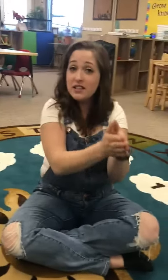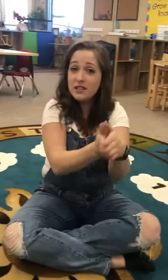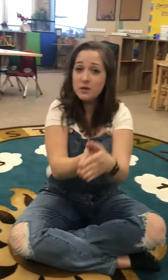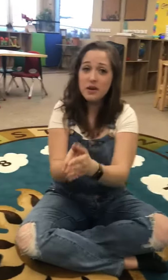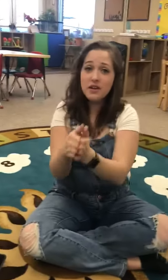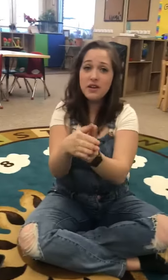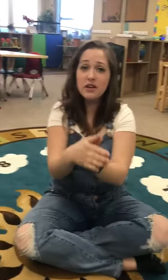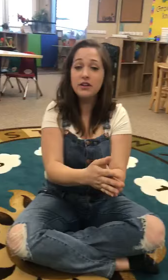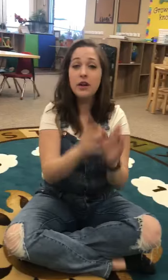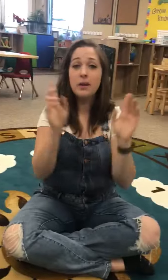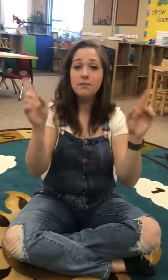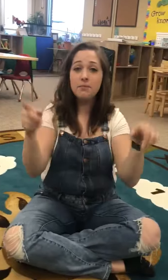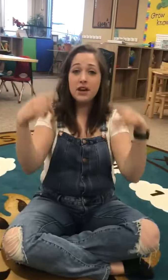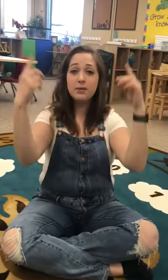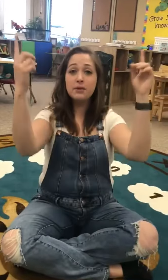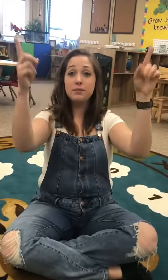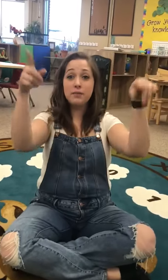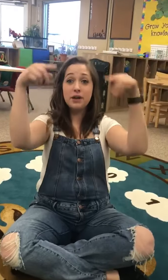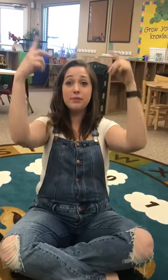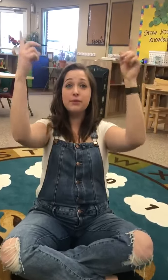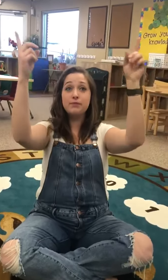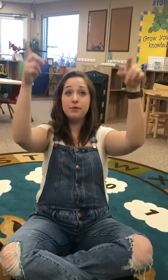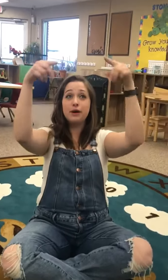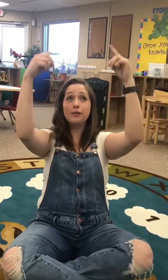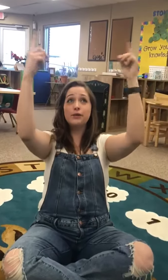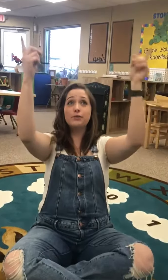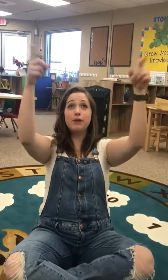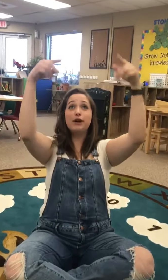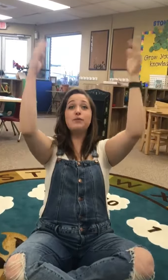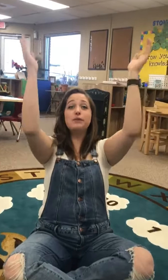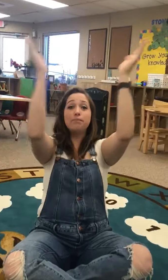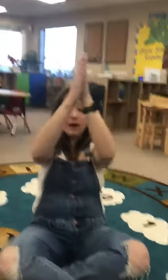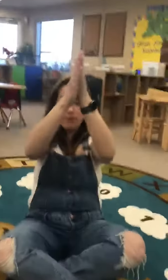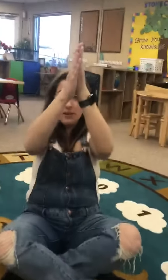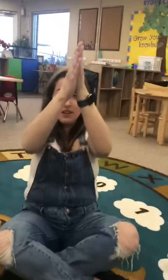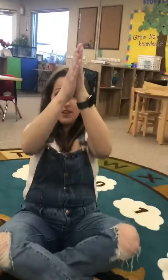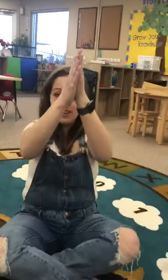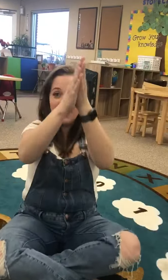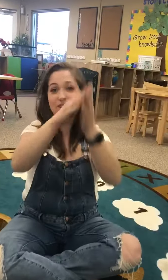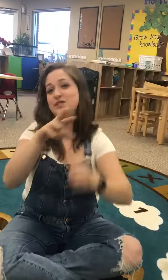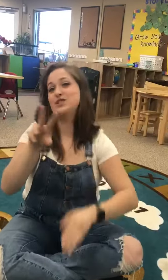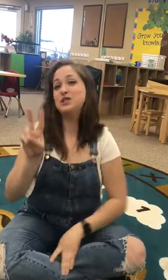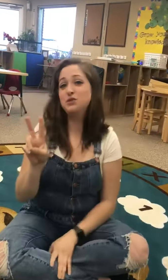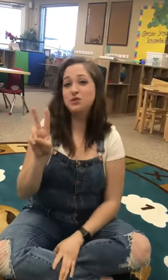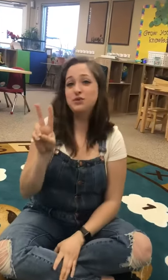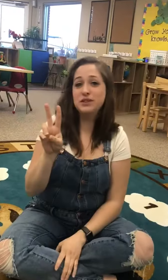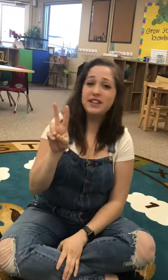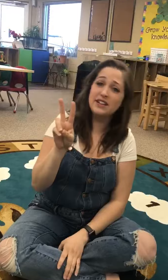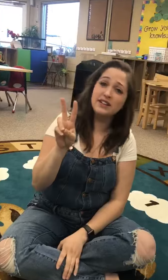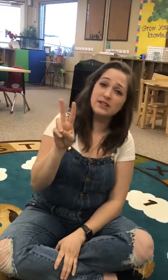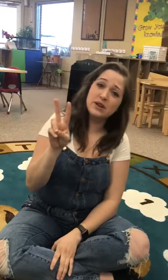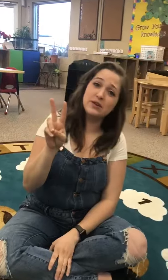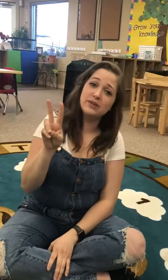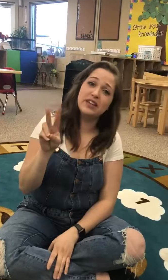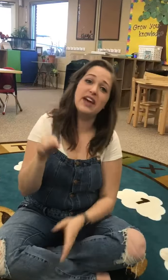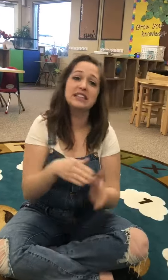the water bubble bubble bubble two little stone cats